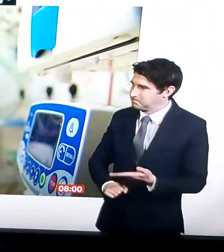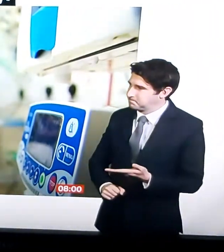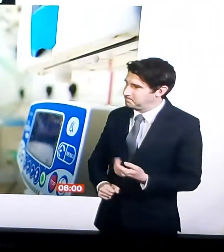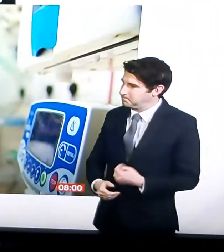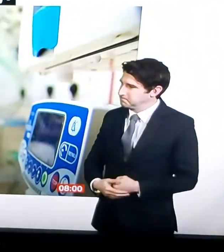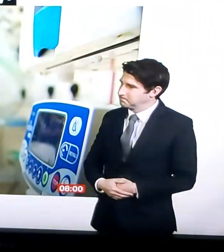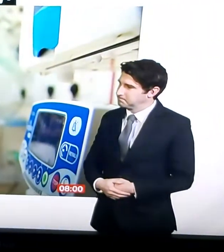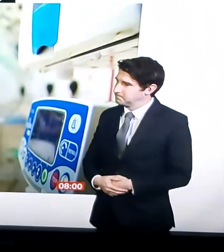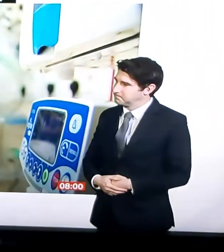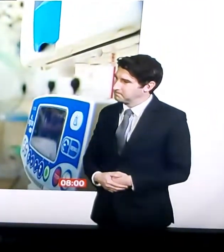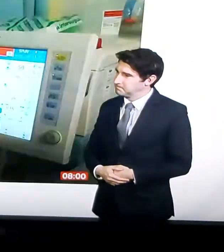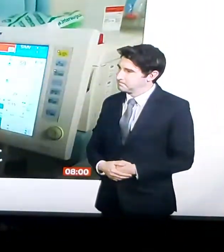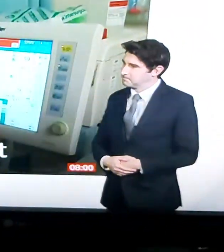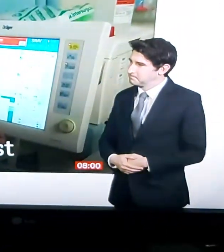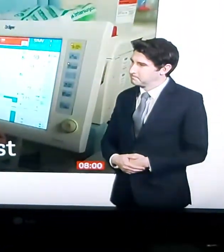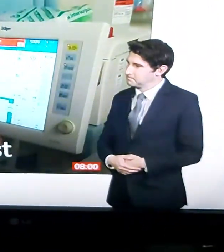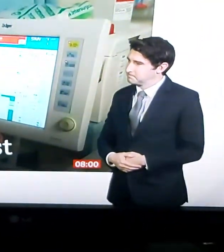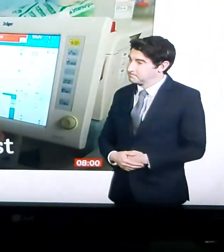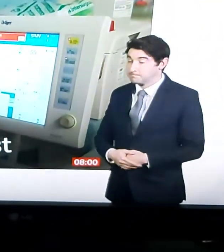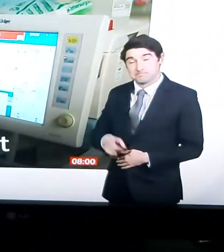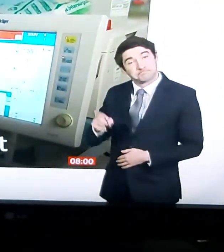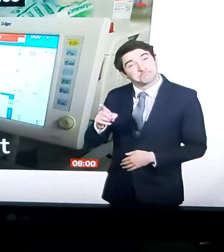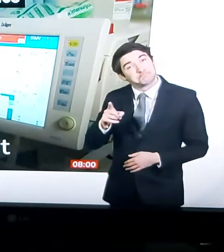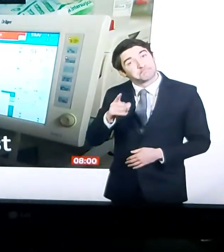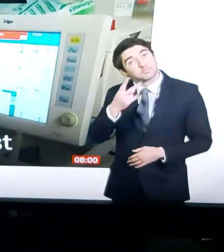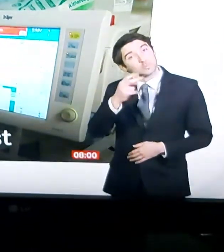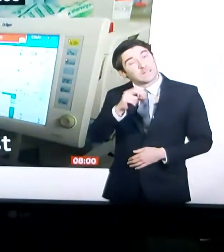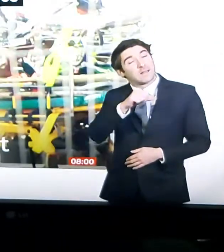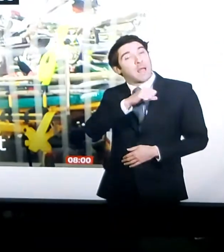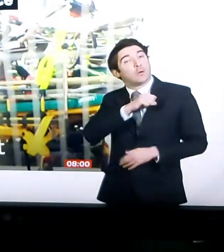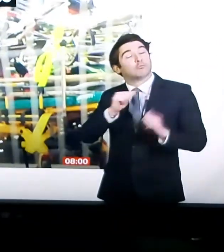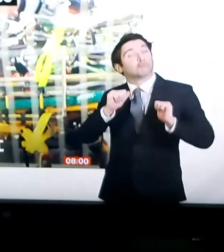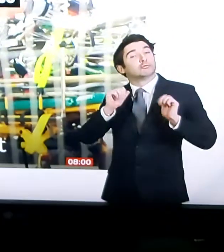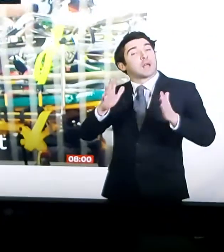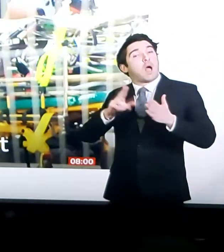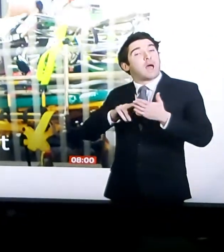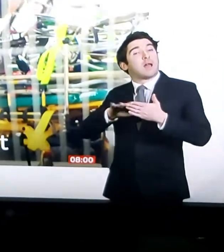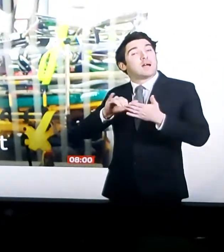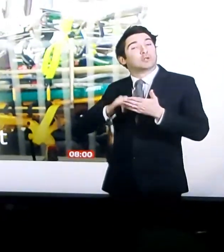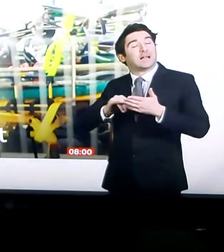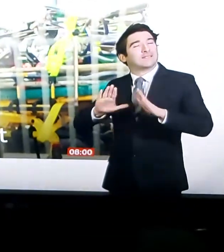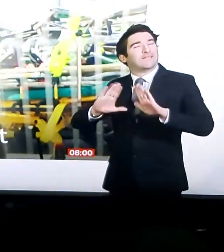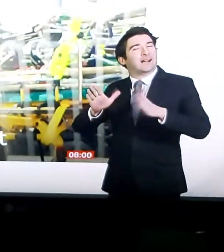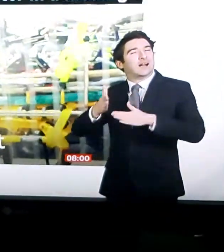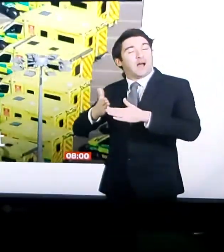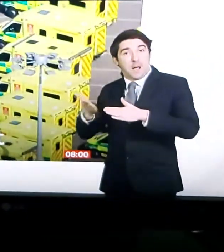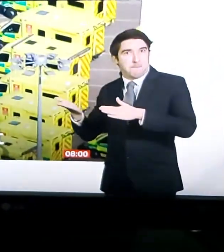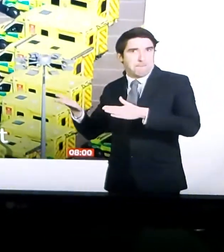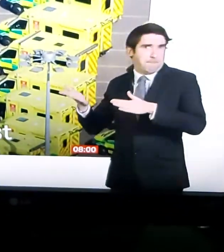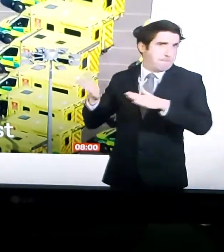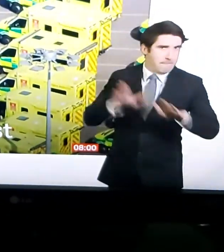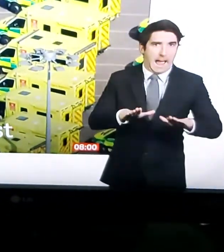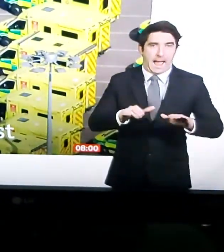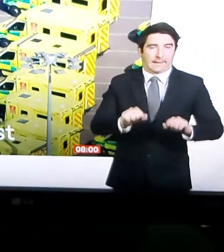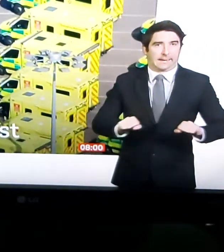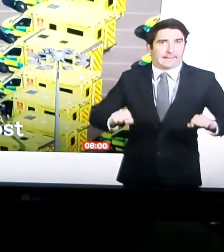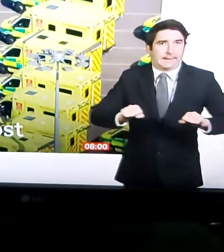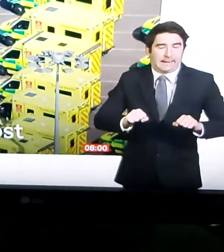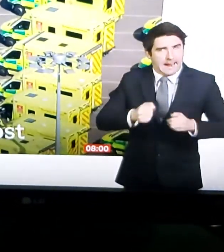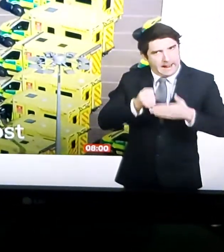,000 ex-NHS staff returned to the service to help fight coronavirus. The figure is revealed by the Prime Minister in a message recorded from isolation.